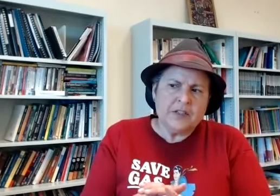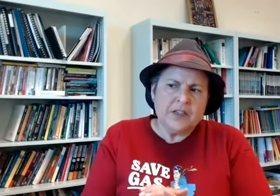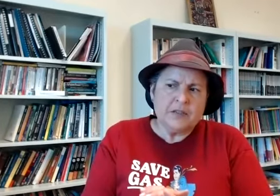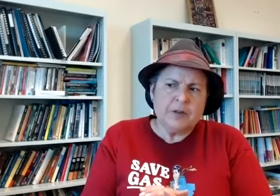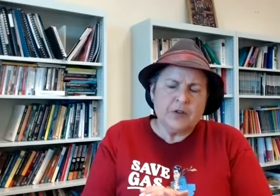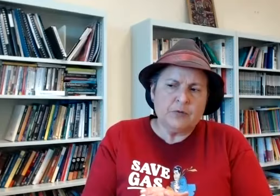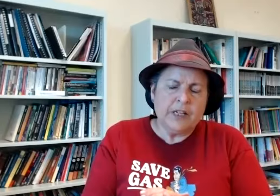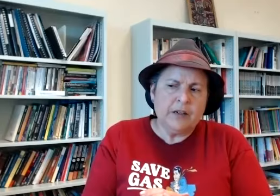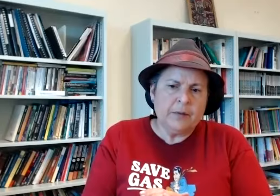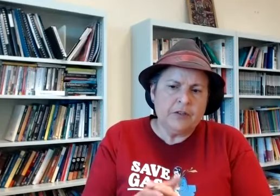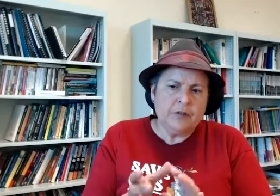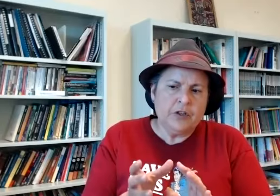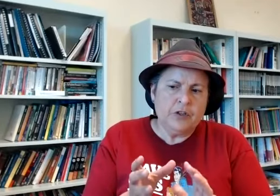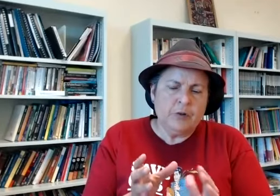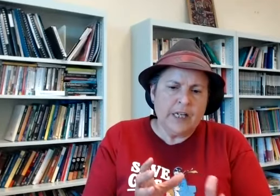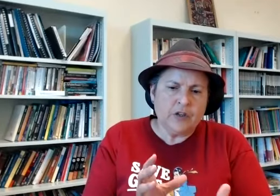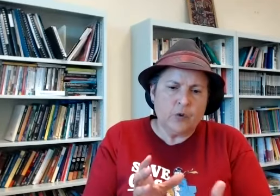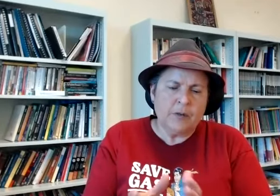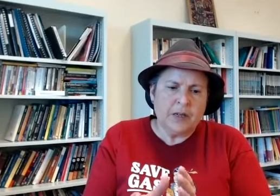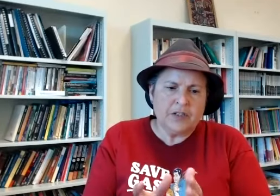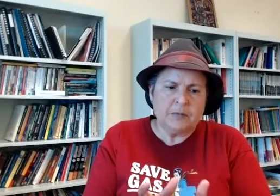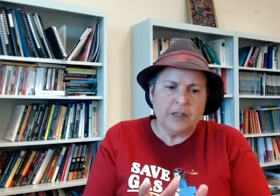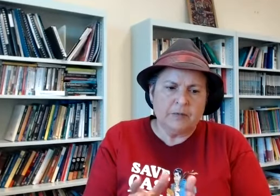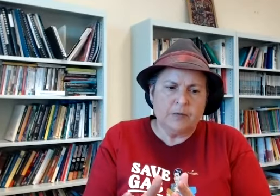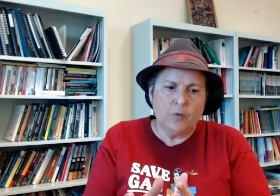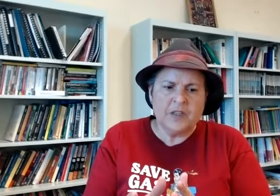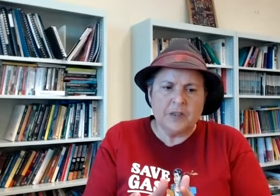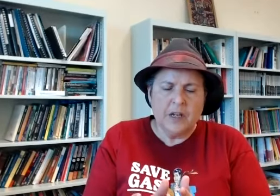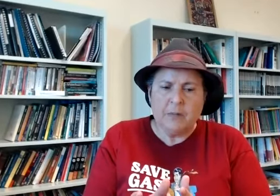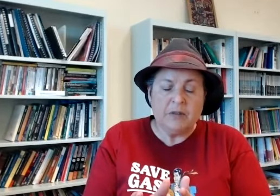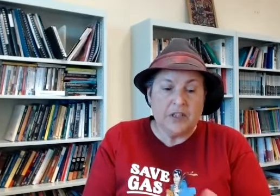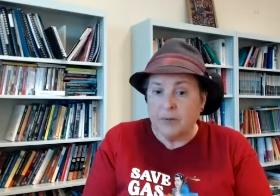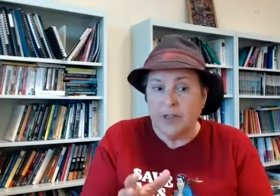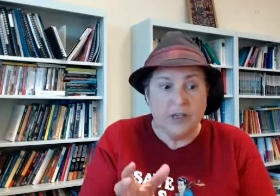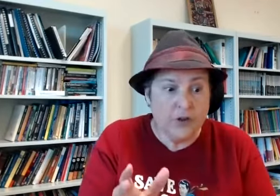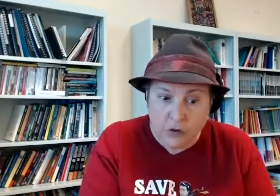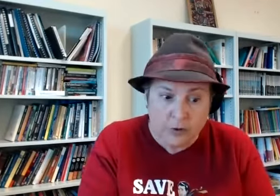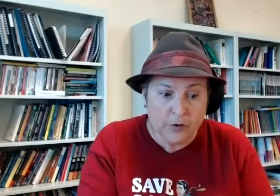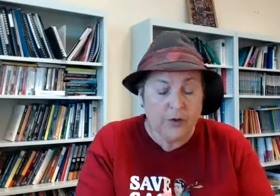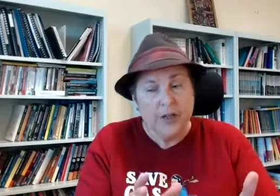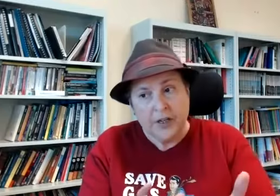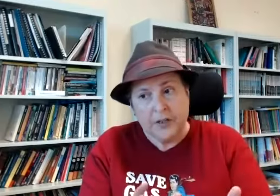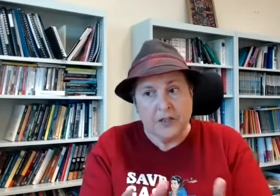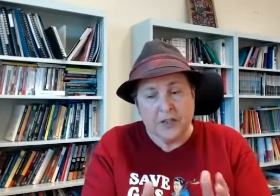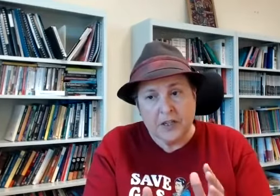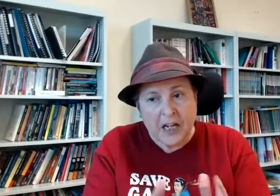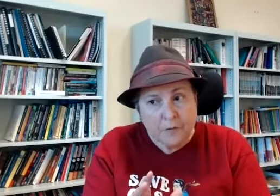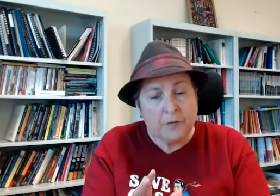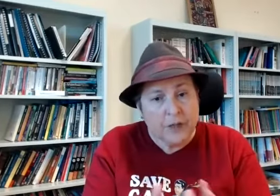is because really i mean you really are talking about disability performance and maybe disability humor is is an unfamiliar